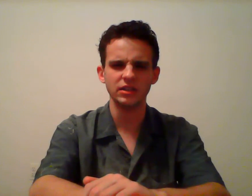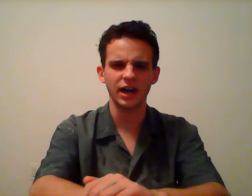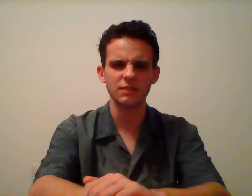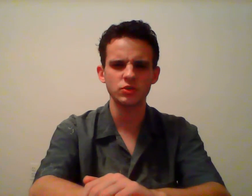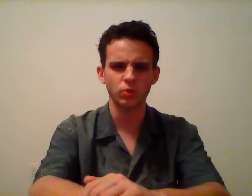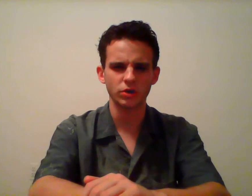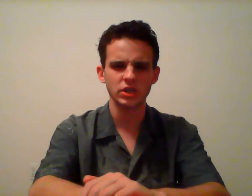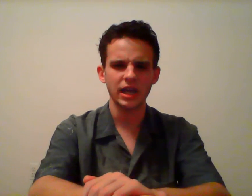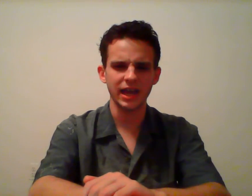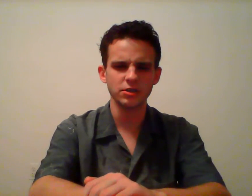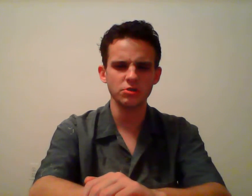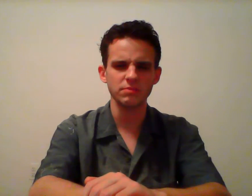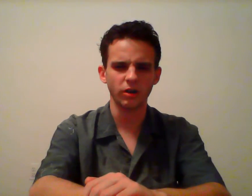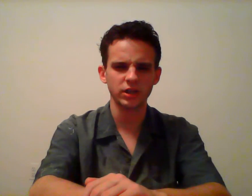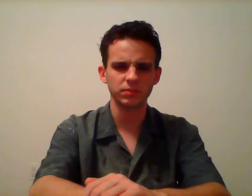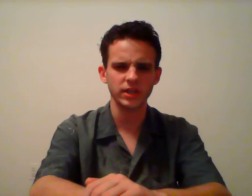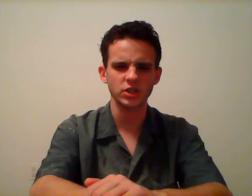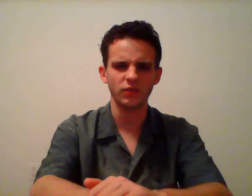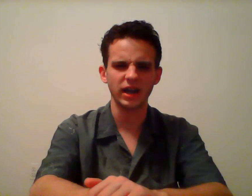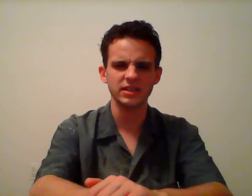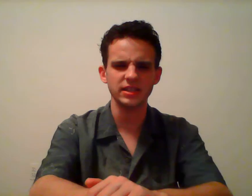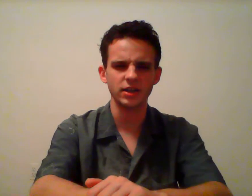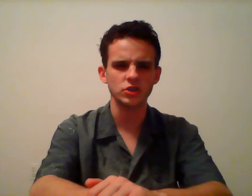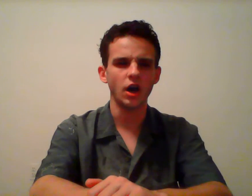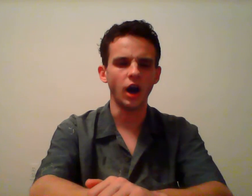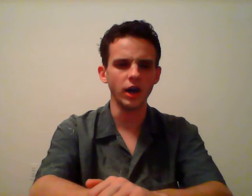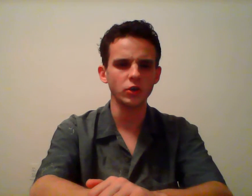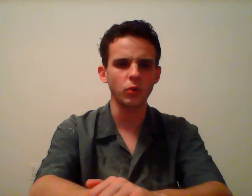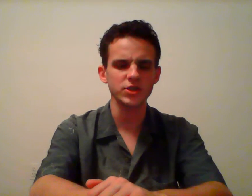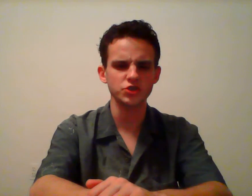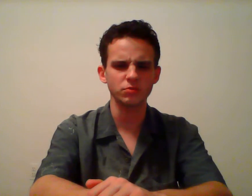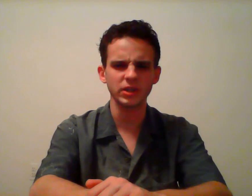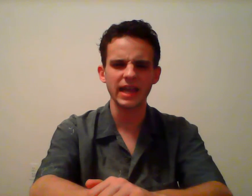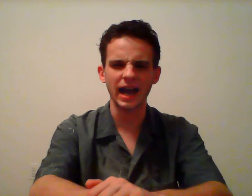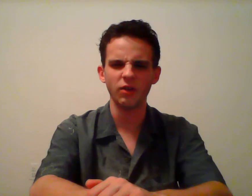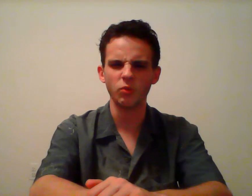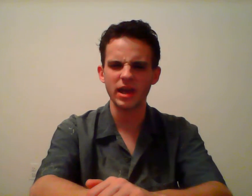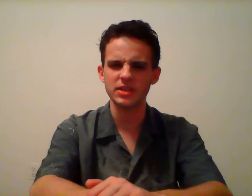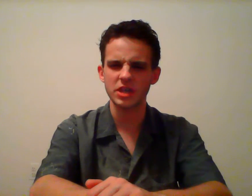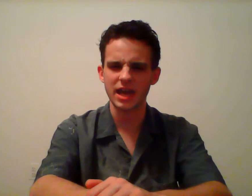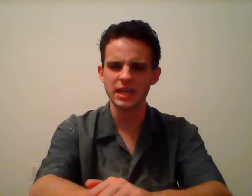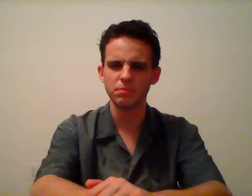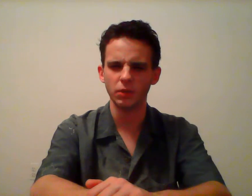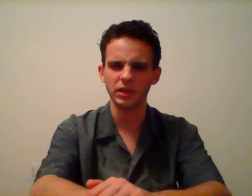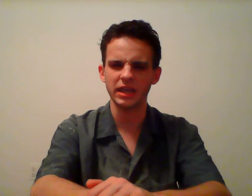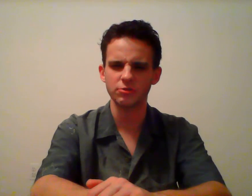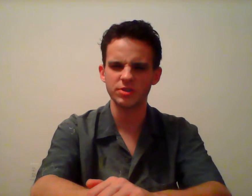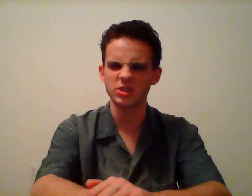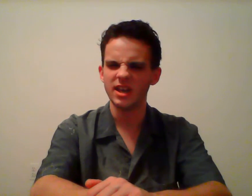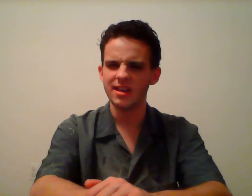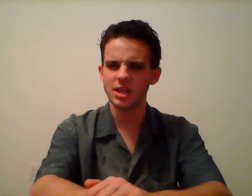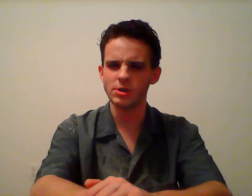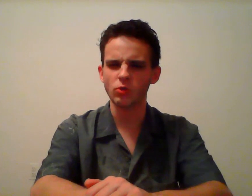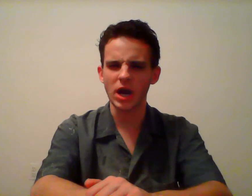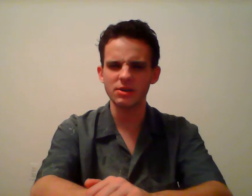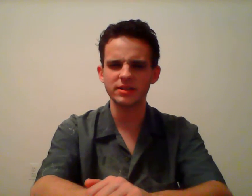anonymous works enter the marketplace of ideas unquestionably outweighs any public interest in requiring